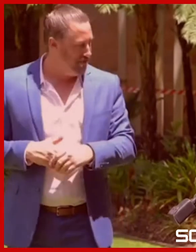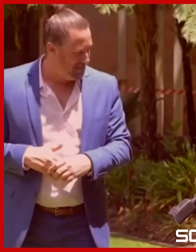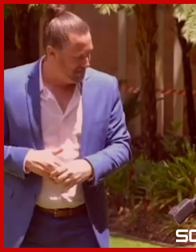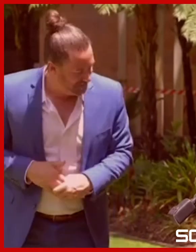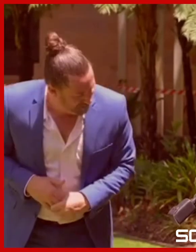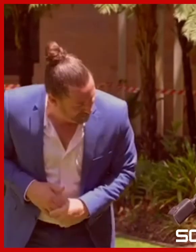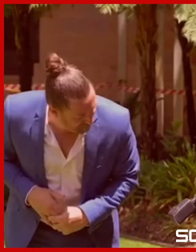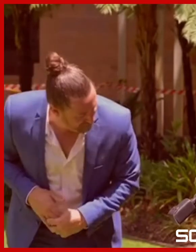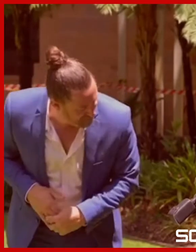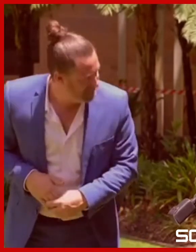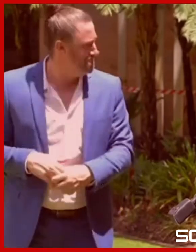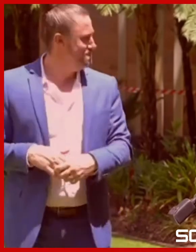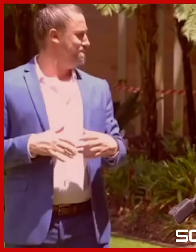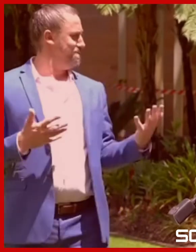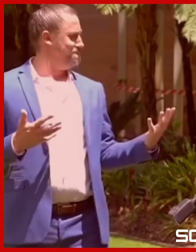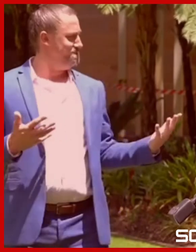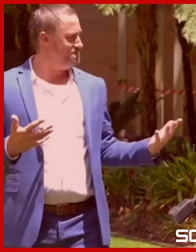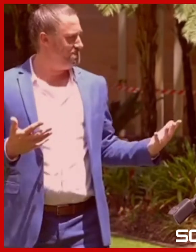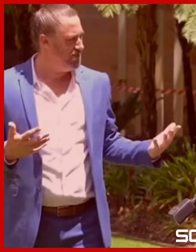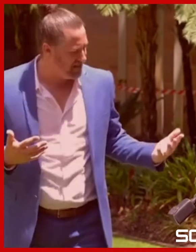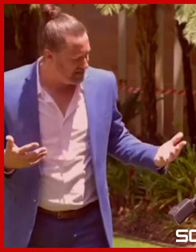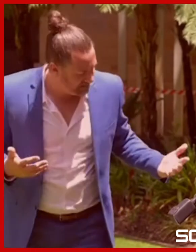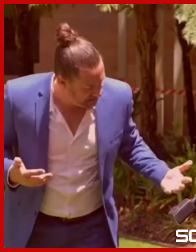I've got the Cho coming to help me.